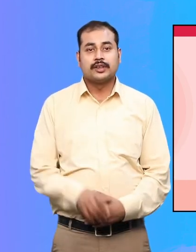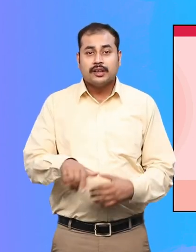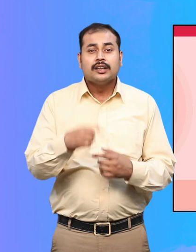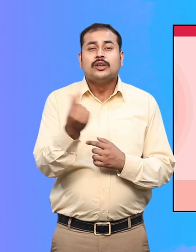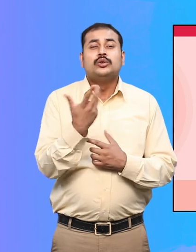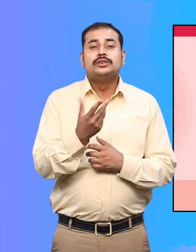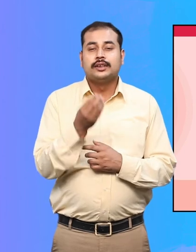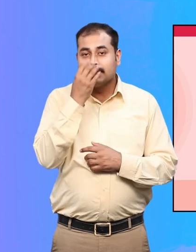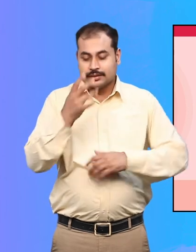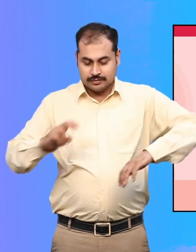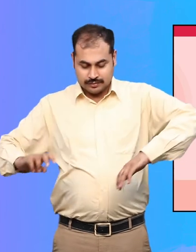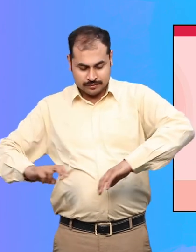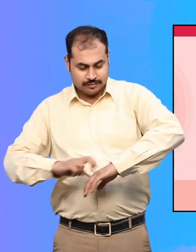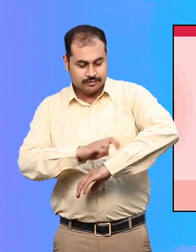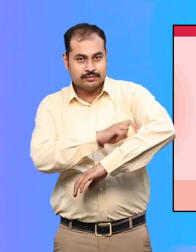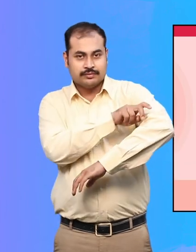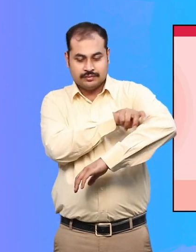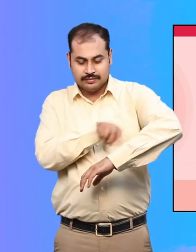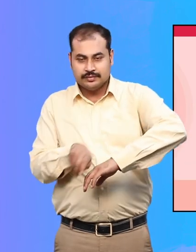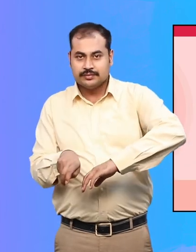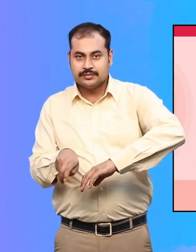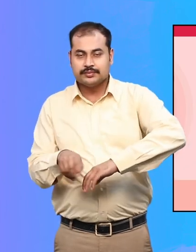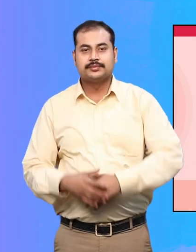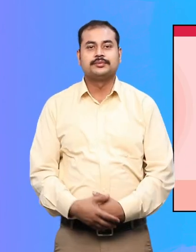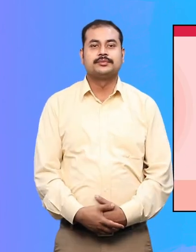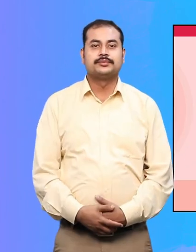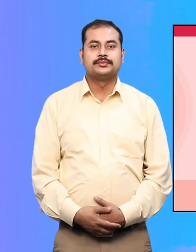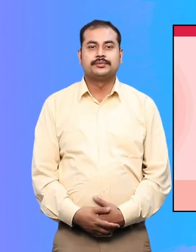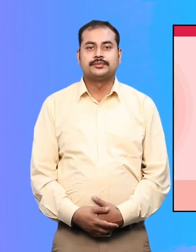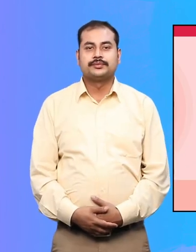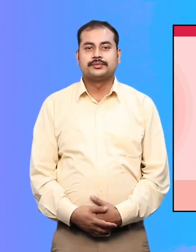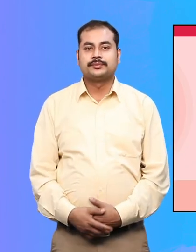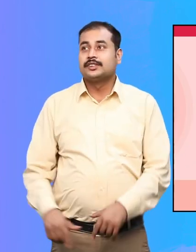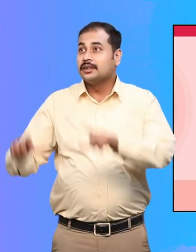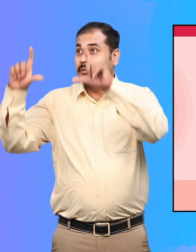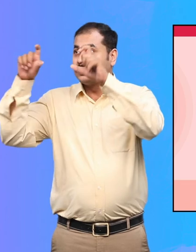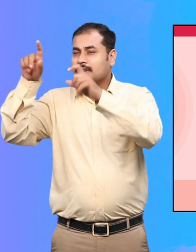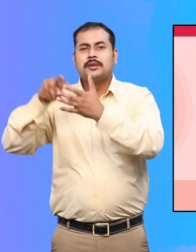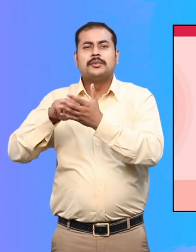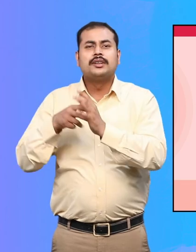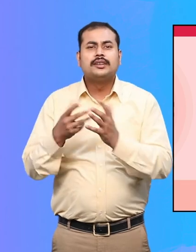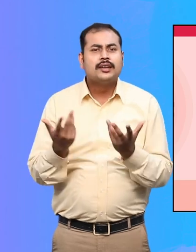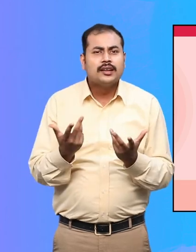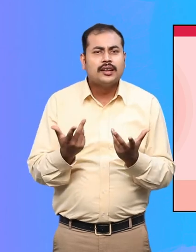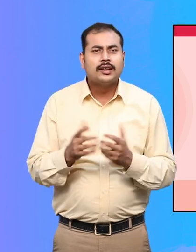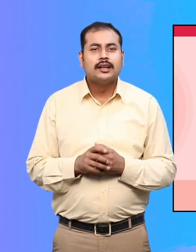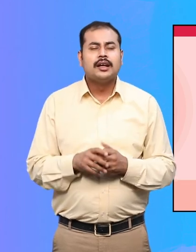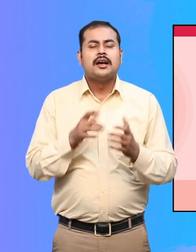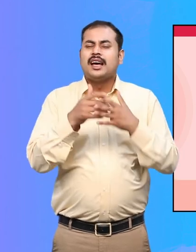This symbol indicates that such ramp has been provided to easily enter or exit a building.